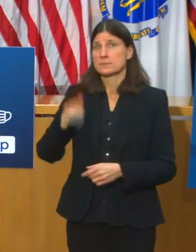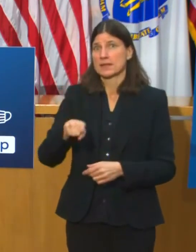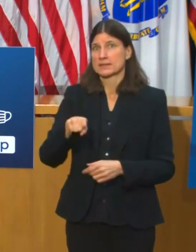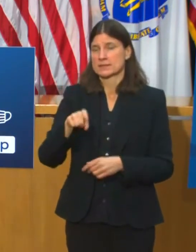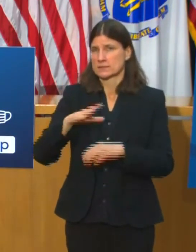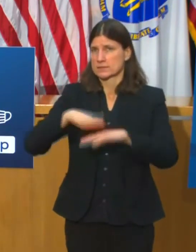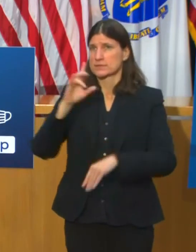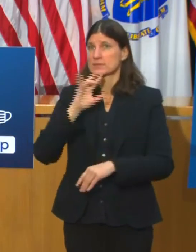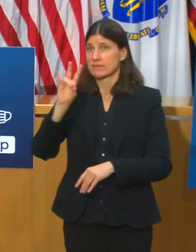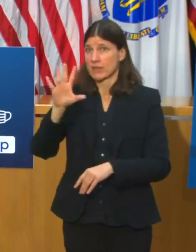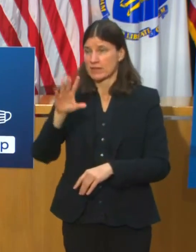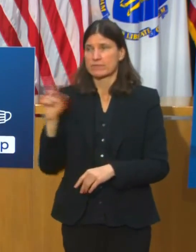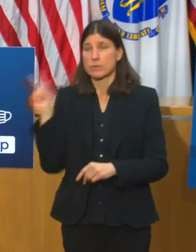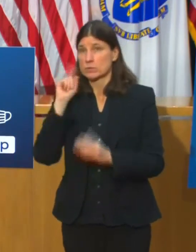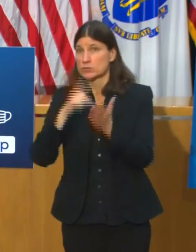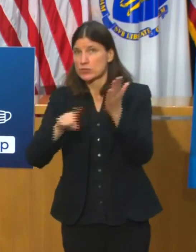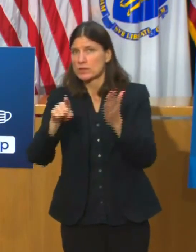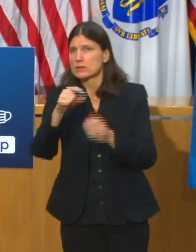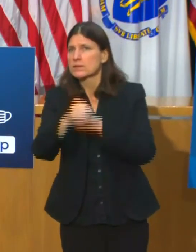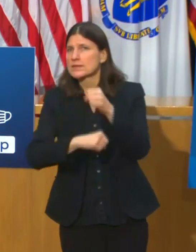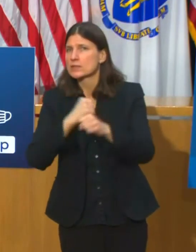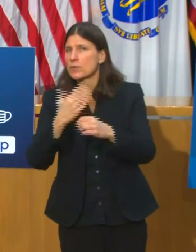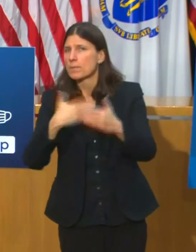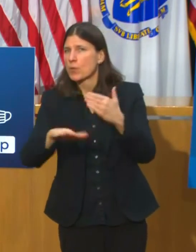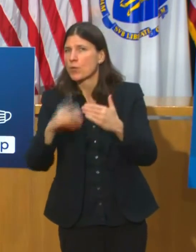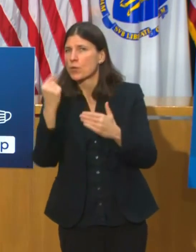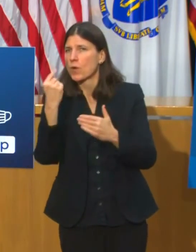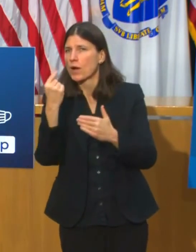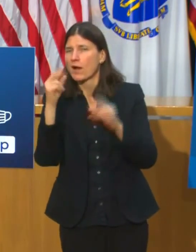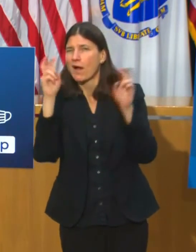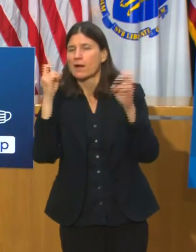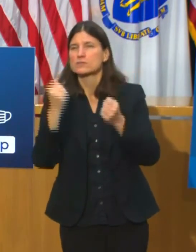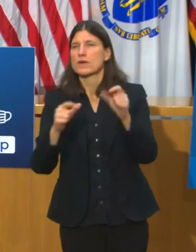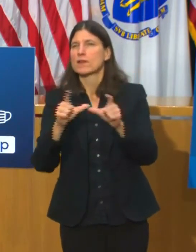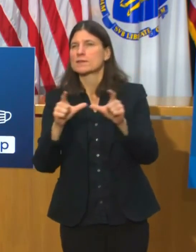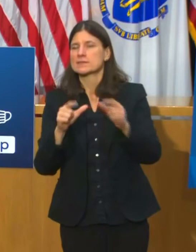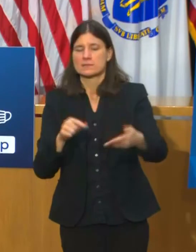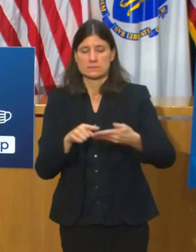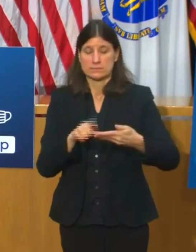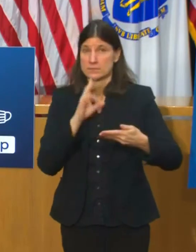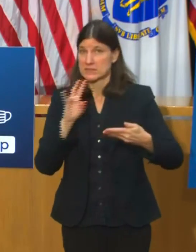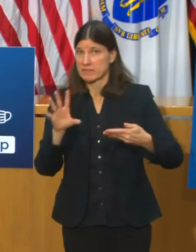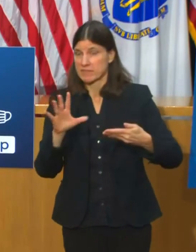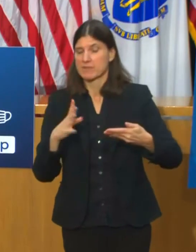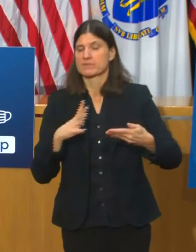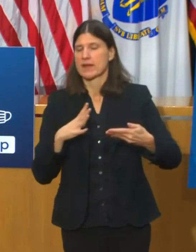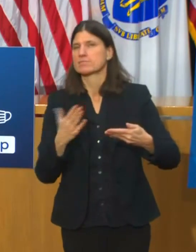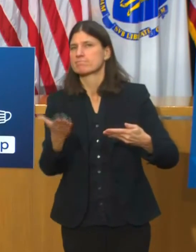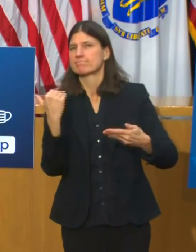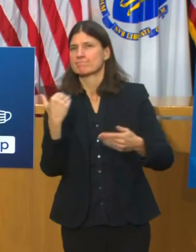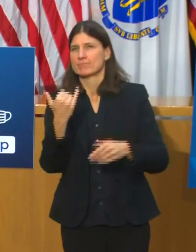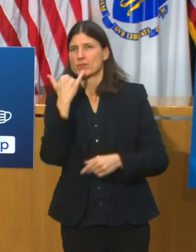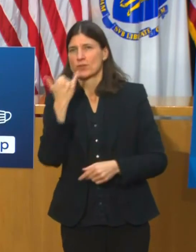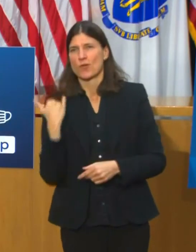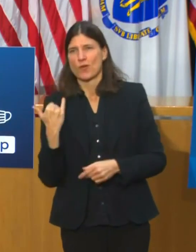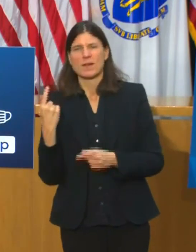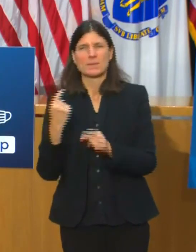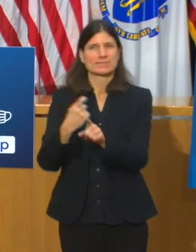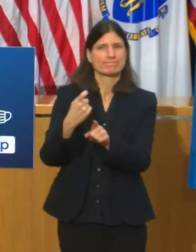may not have a family member, a neighbor or someone to help them find an appointment online or they do not have internet available to them